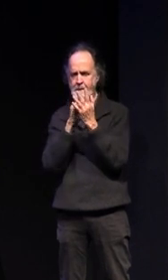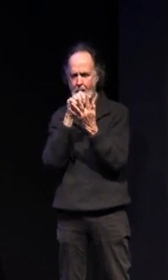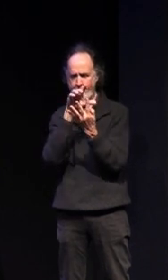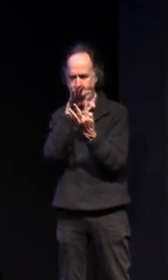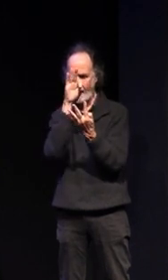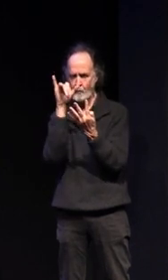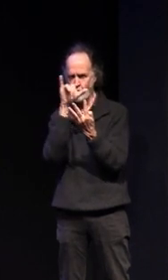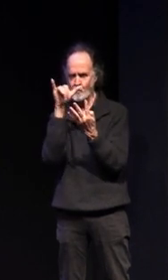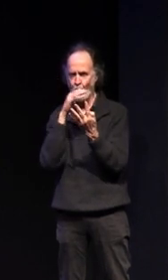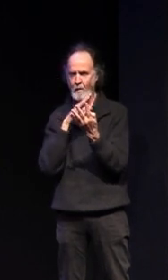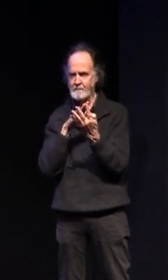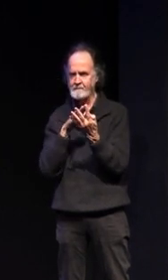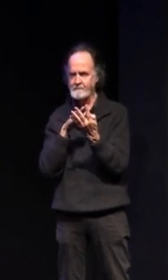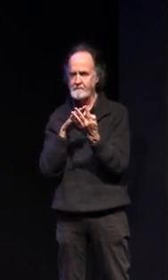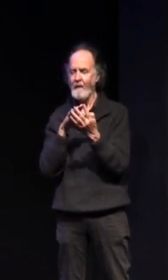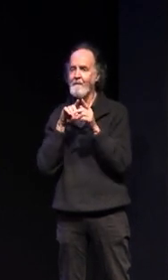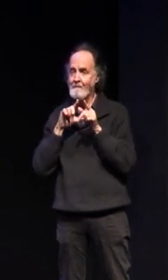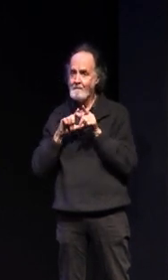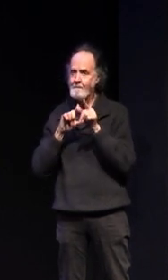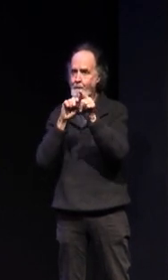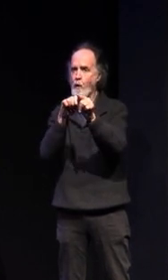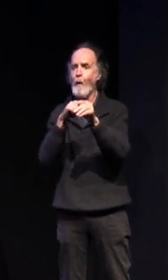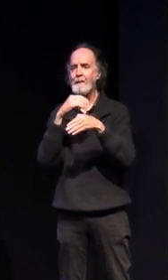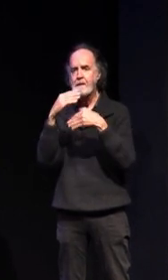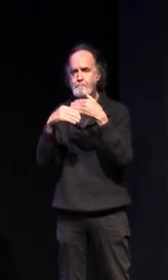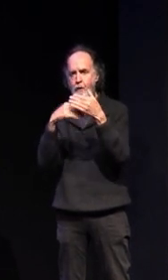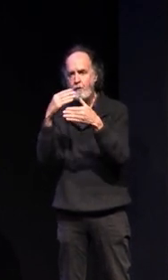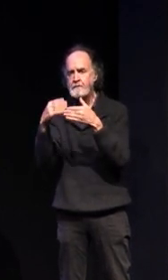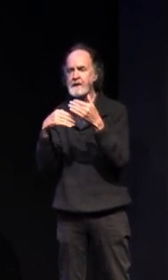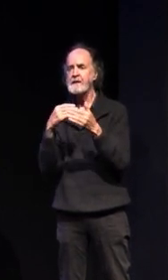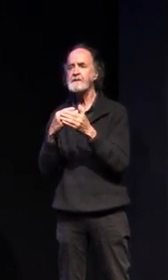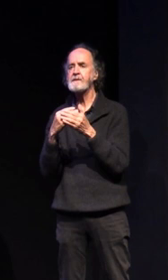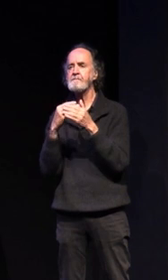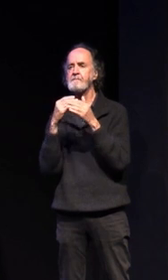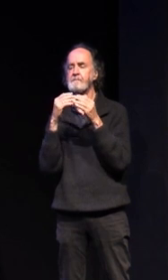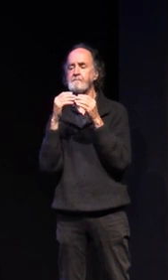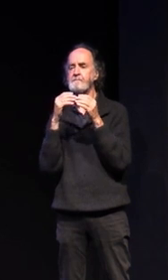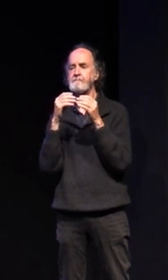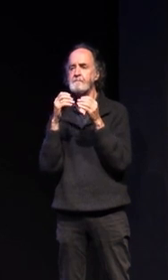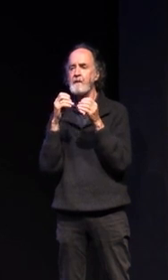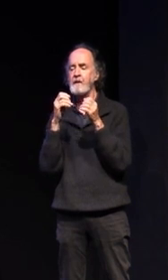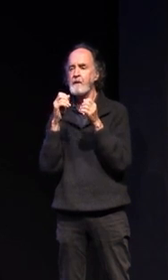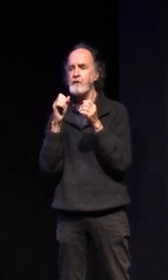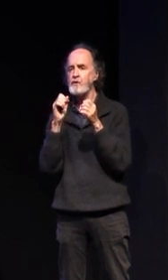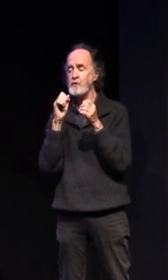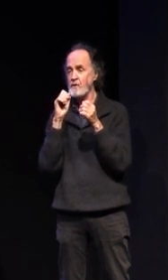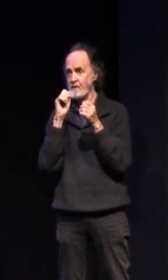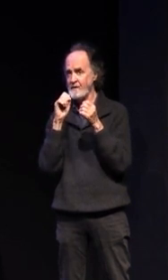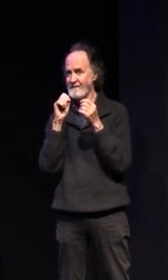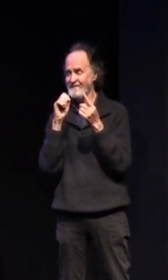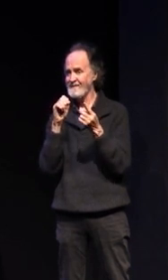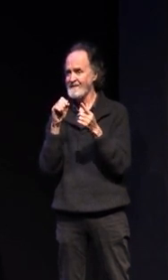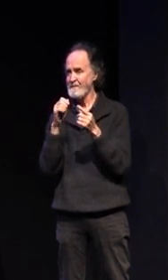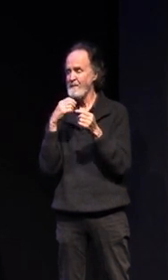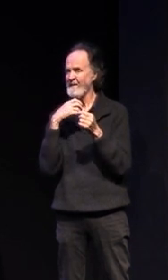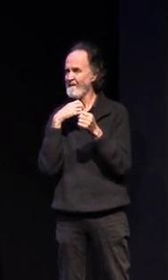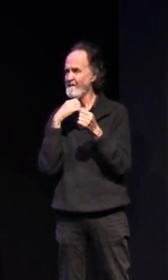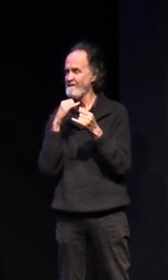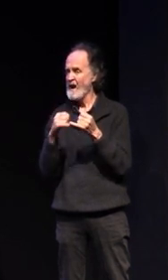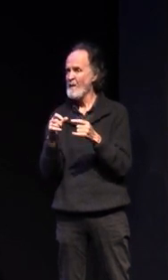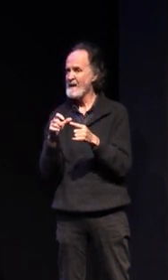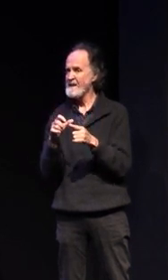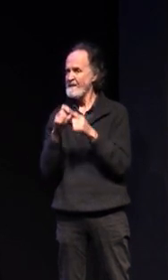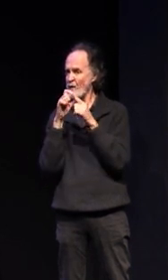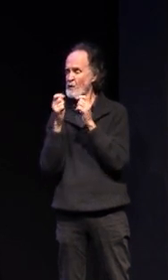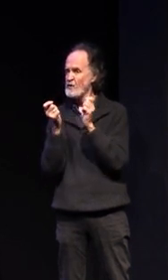following this transition process and certainly at the beginning of next year the opportunities for those changes are far more limited and in